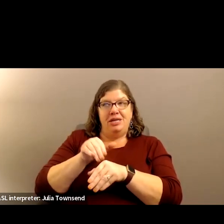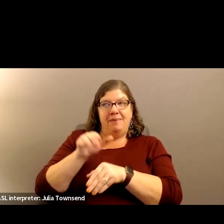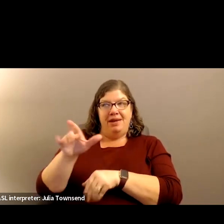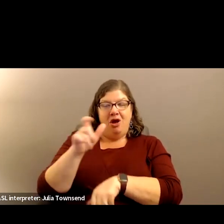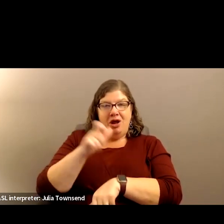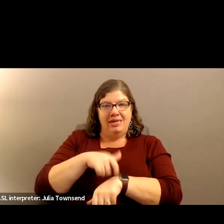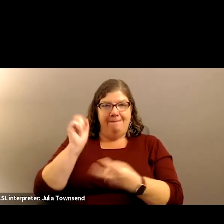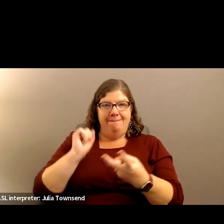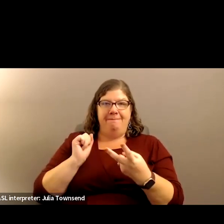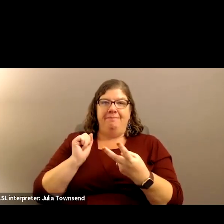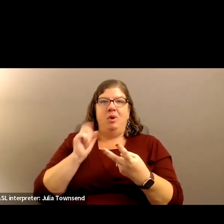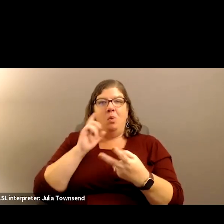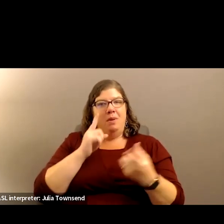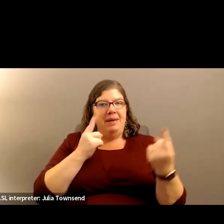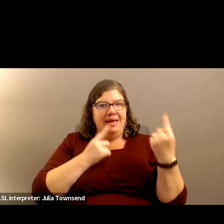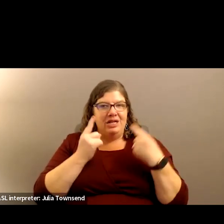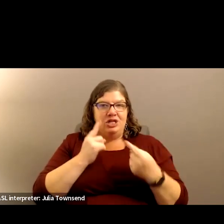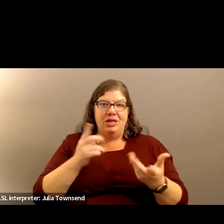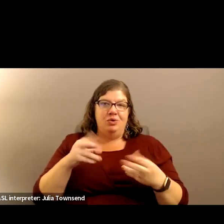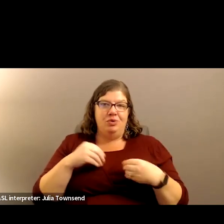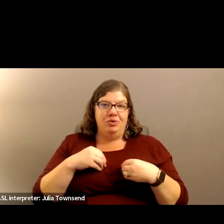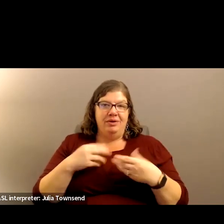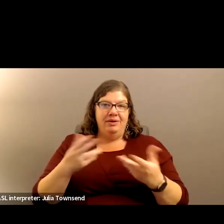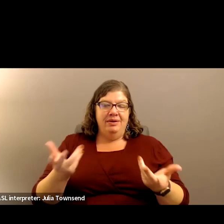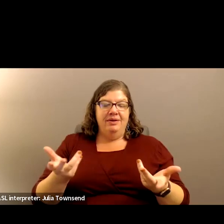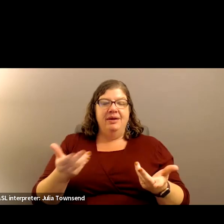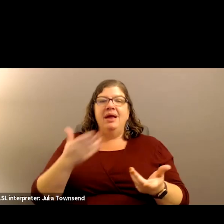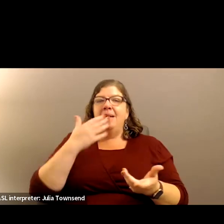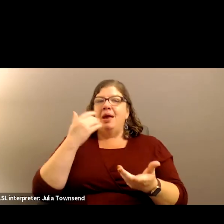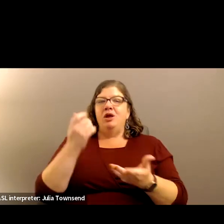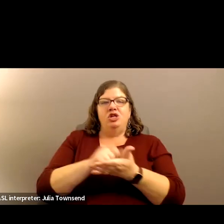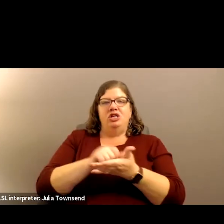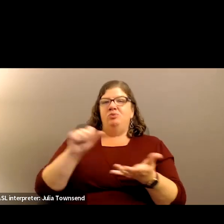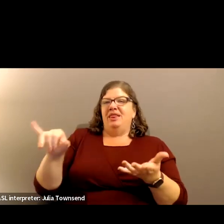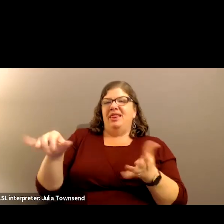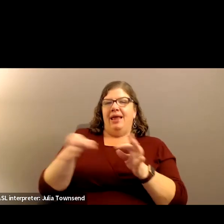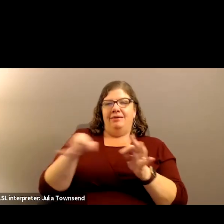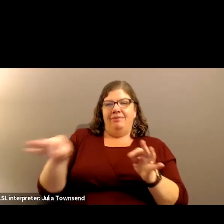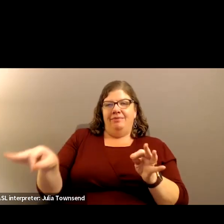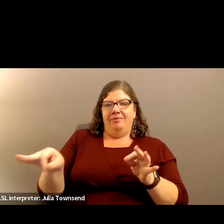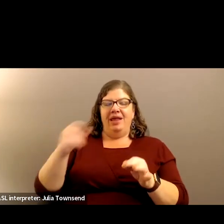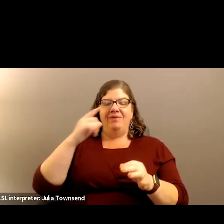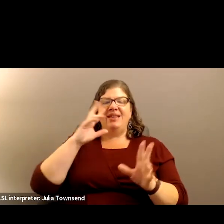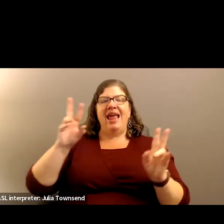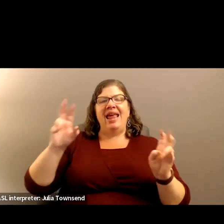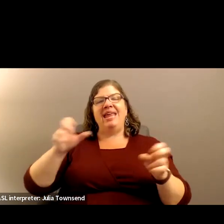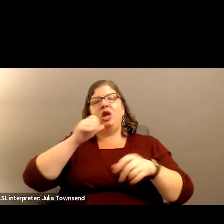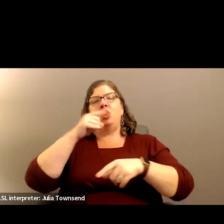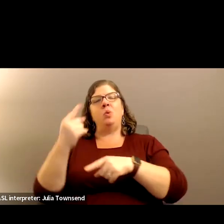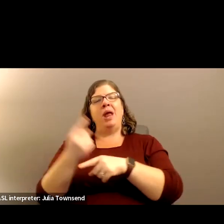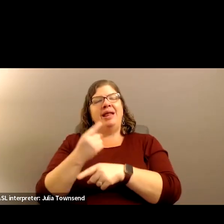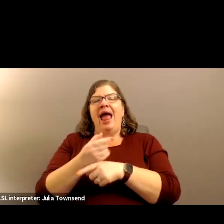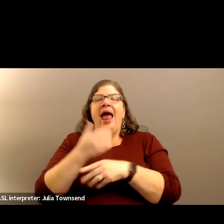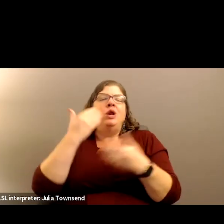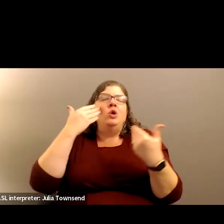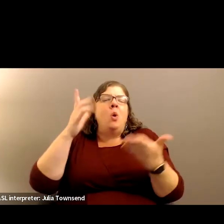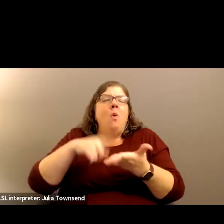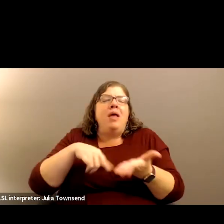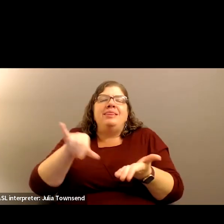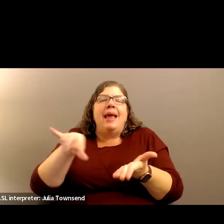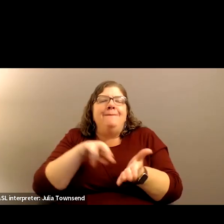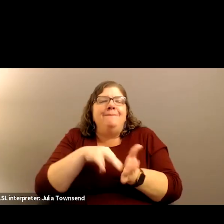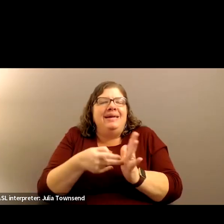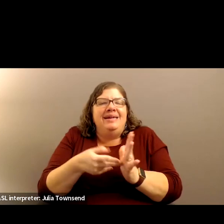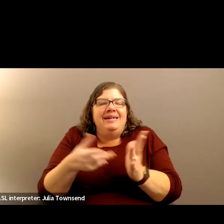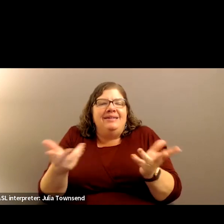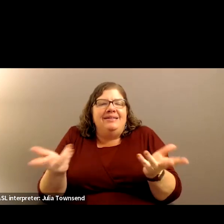on time will be considered. I think it's better we just take it out. Because if you say irregularity, I don't know what that means. Yeah. What